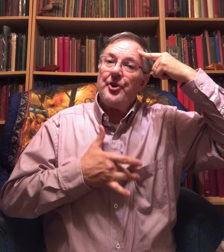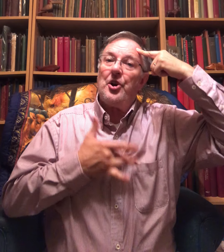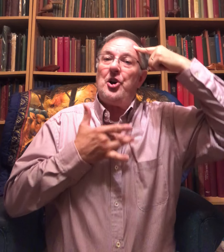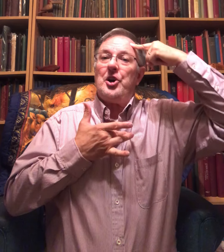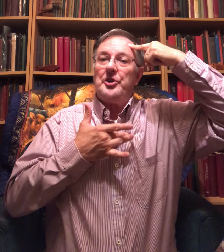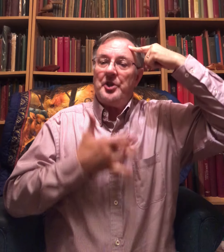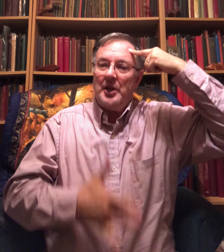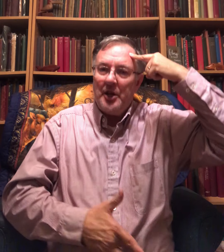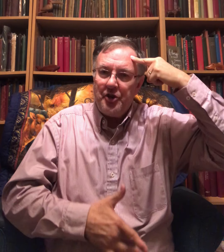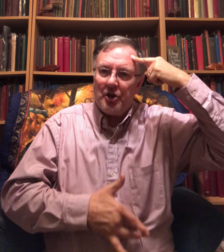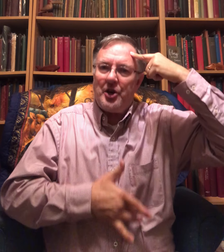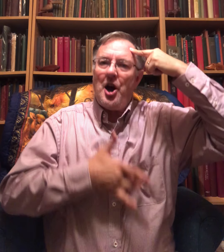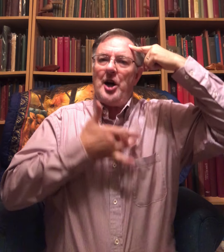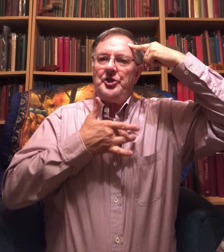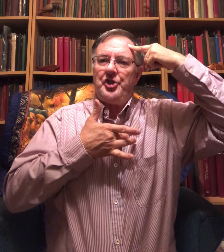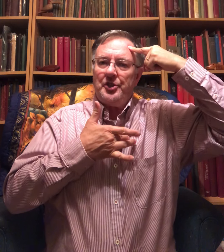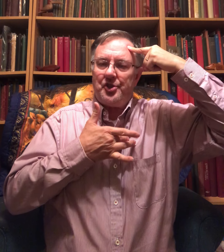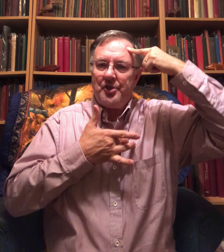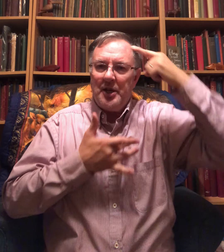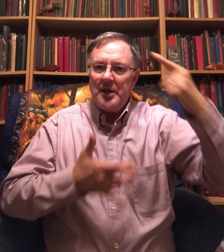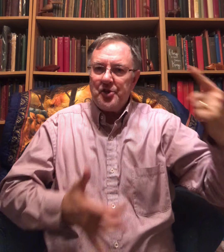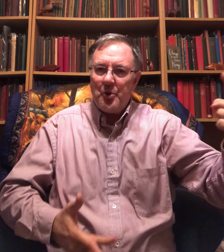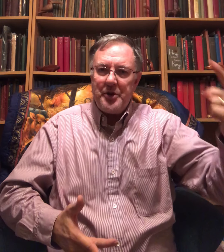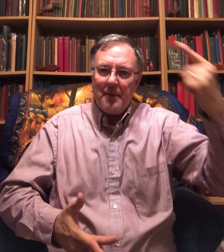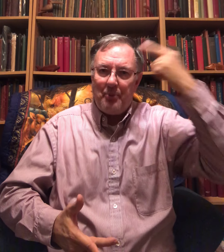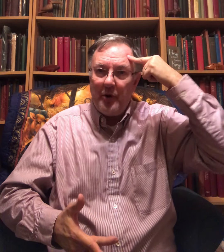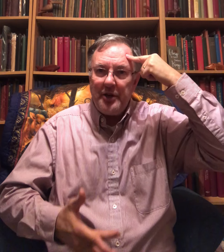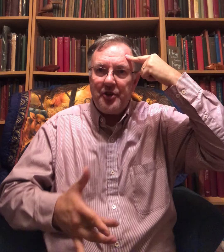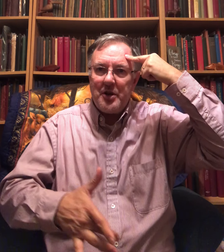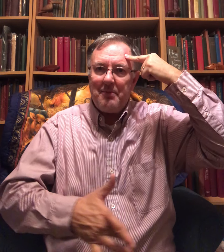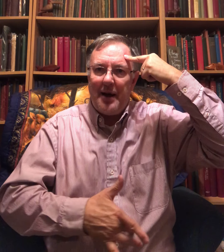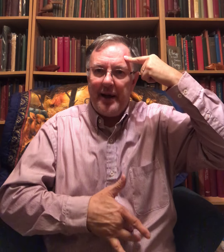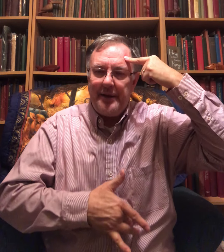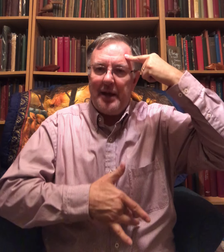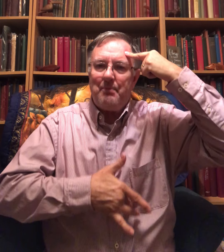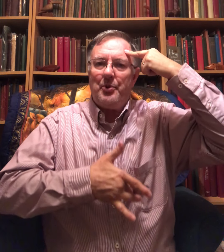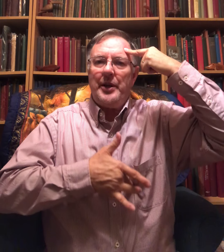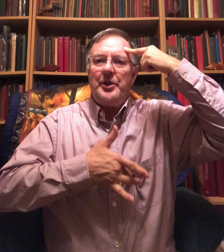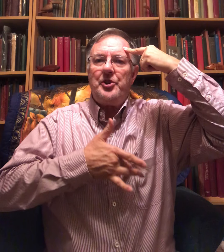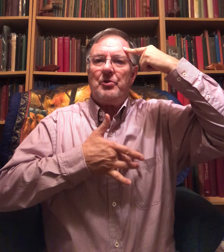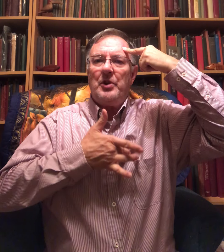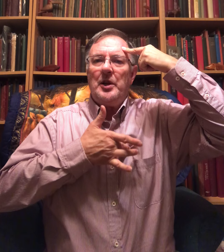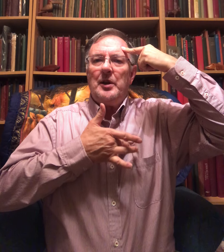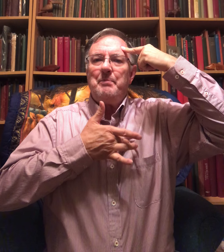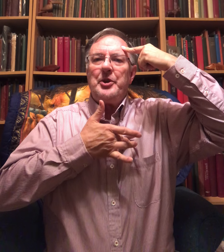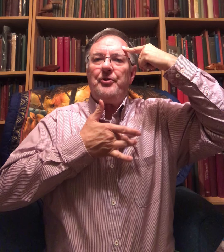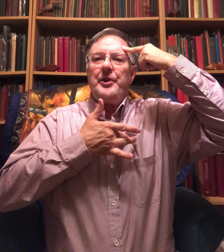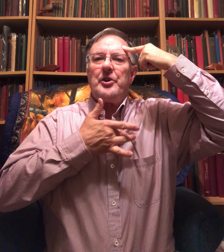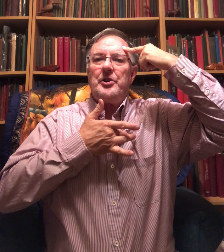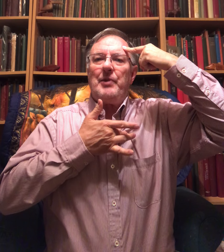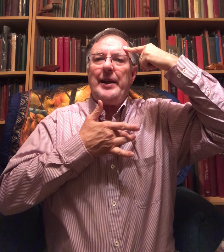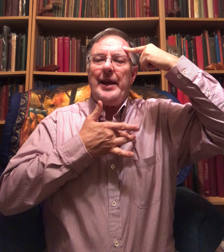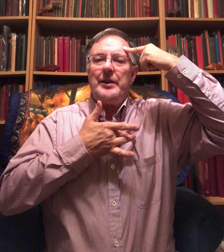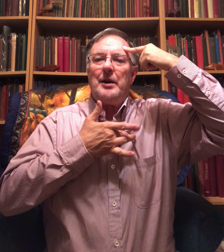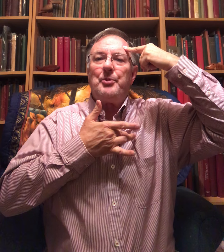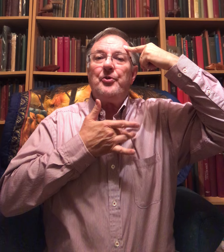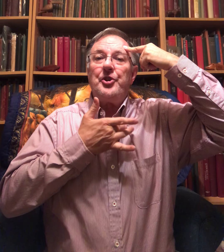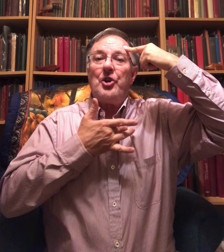your heart. Your conscience. So when you're pointing to your mind and bringing your middle finger on your right hand up over your